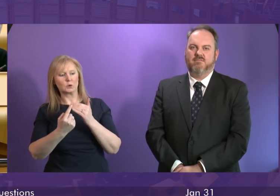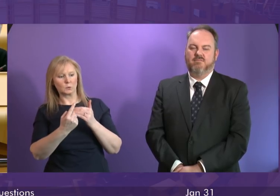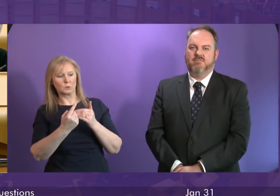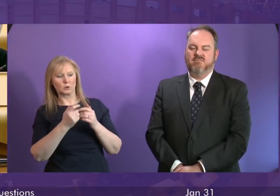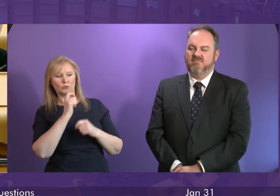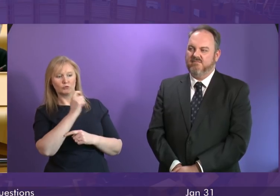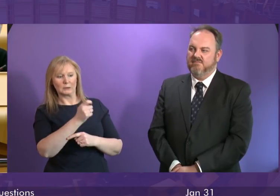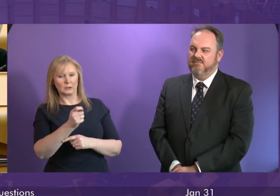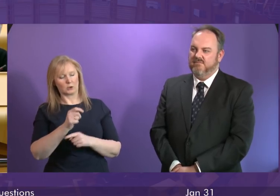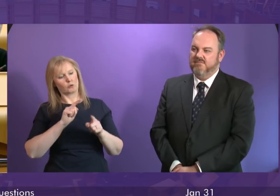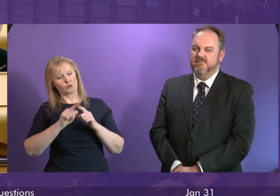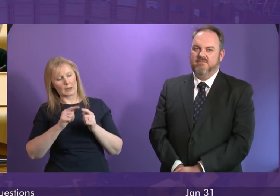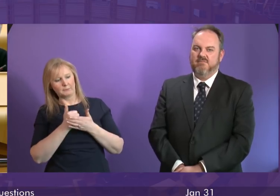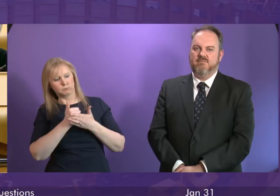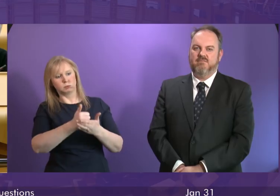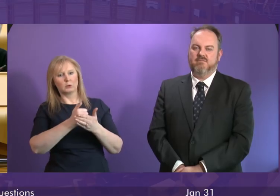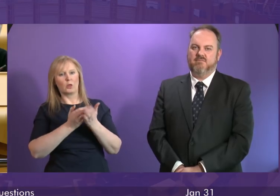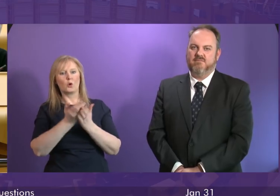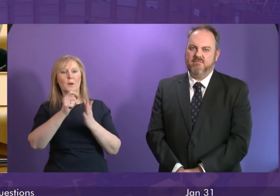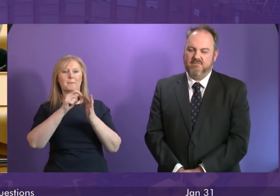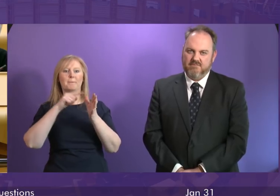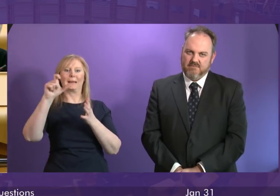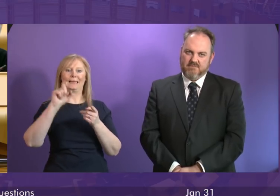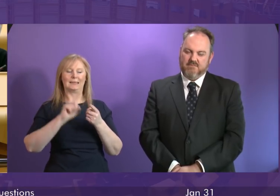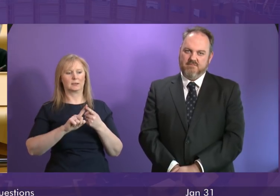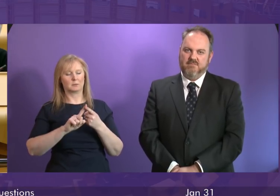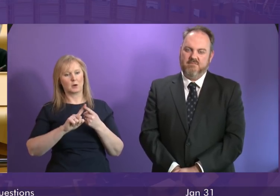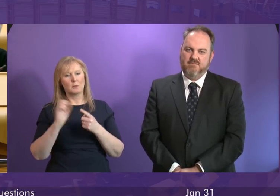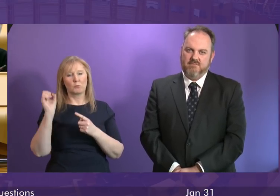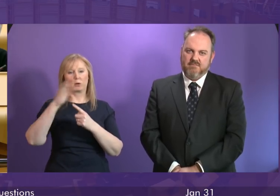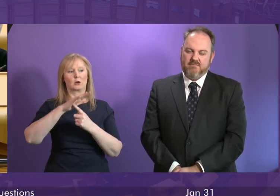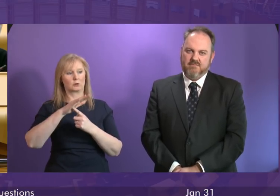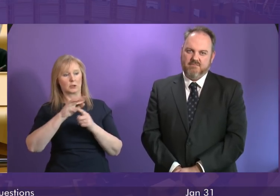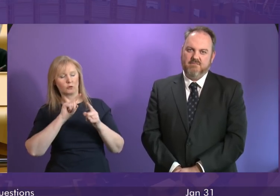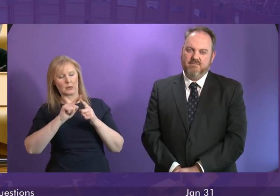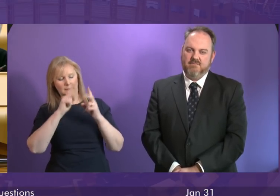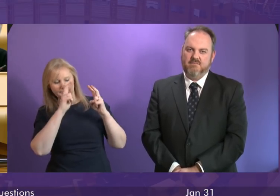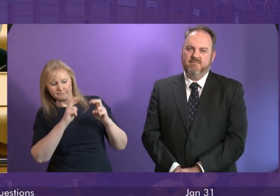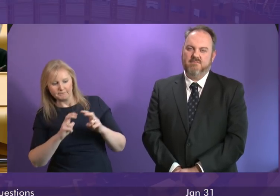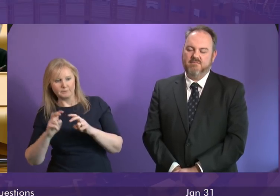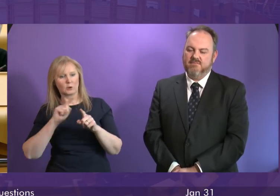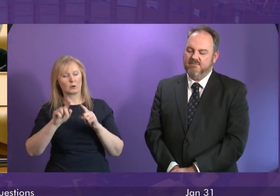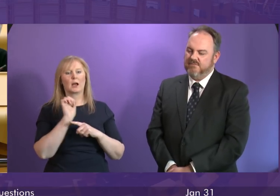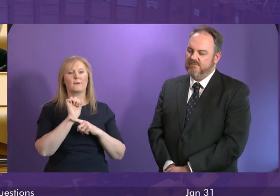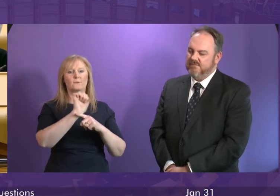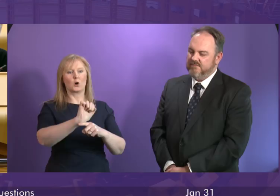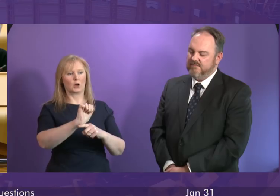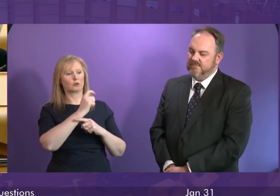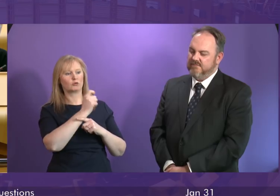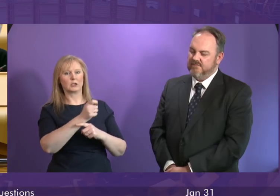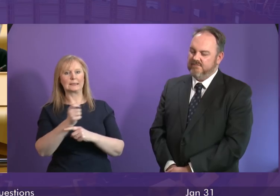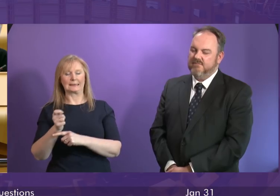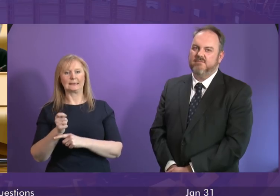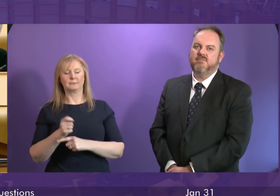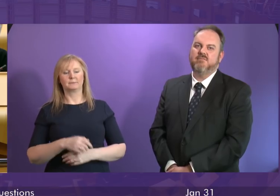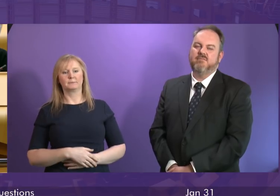support through the PACE initiative but of course our first priority is to explore all options for avoiding redundancies and